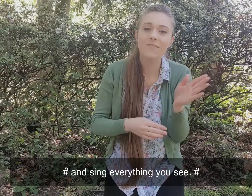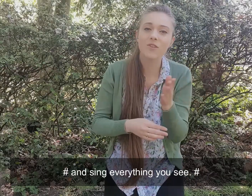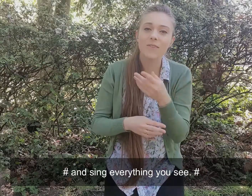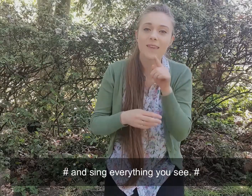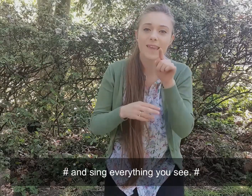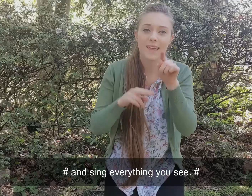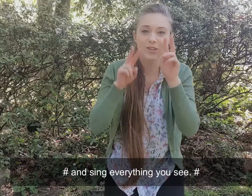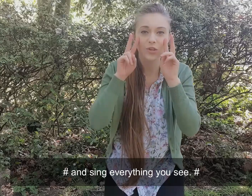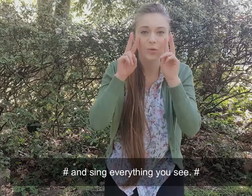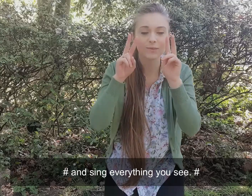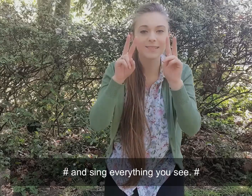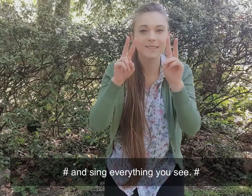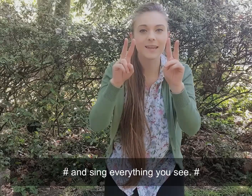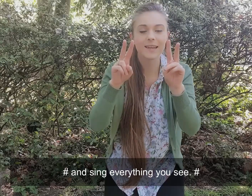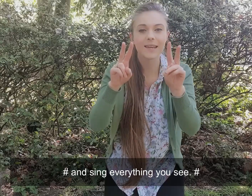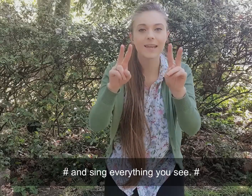everything you see.